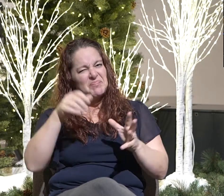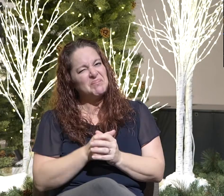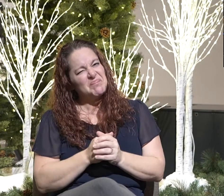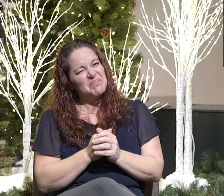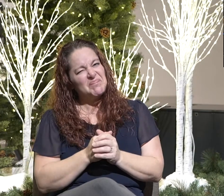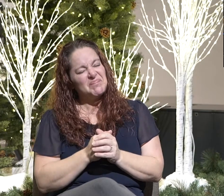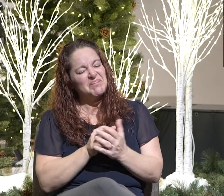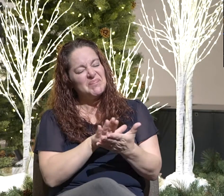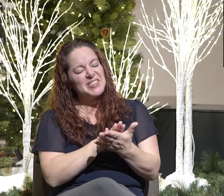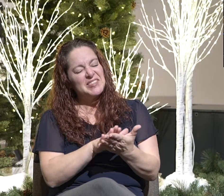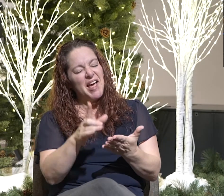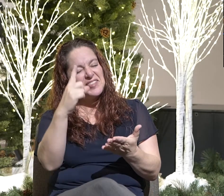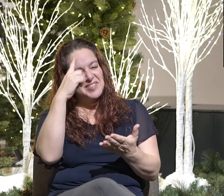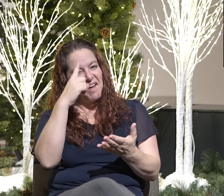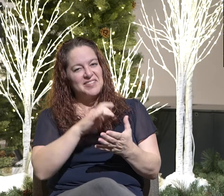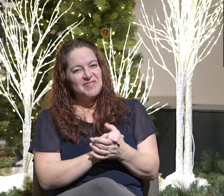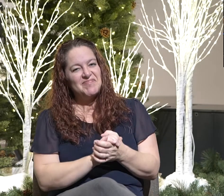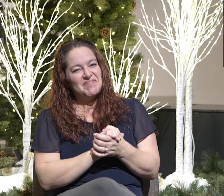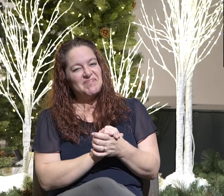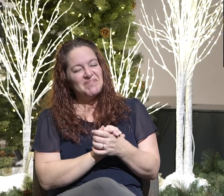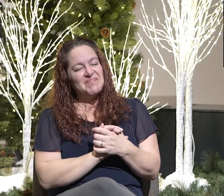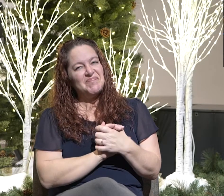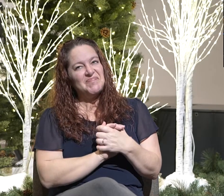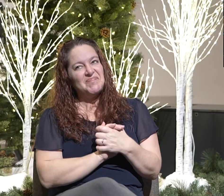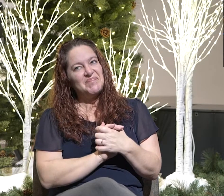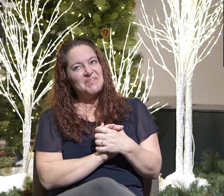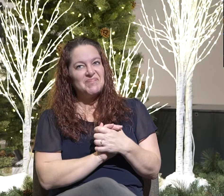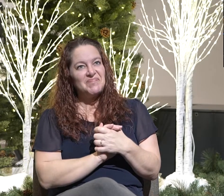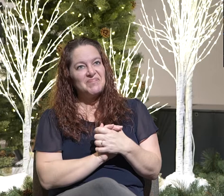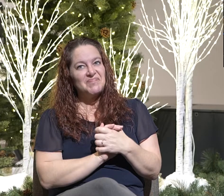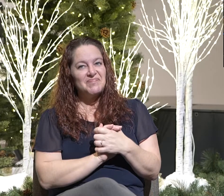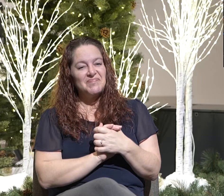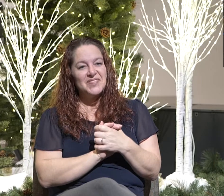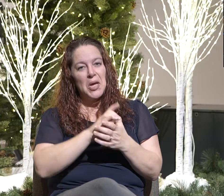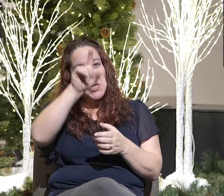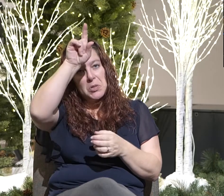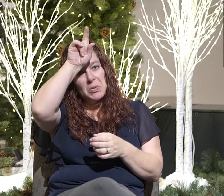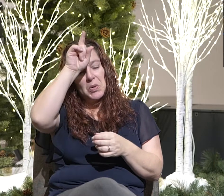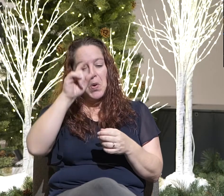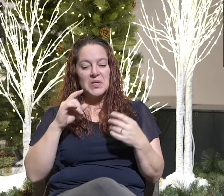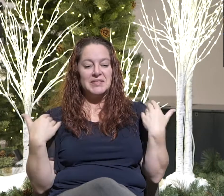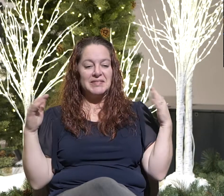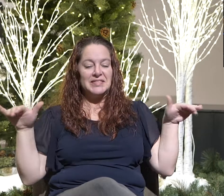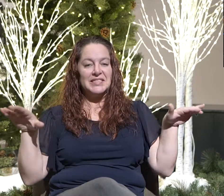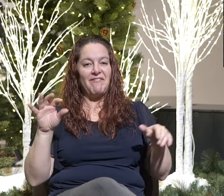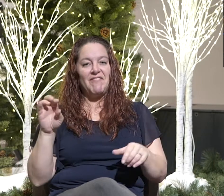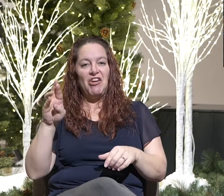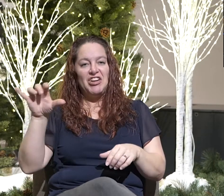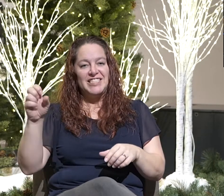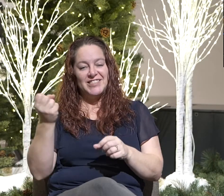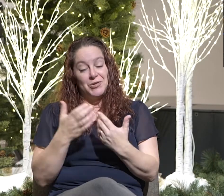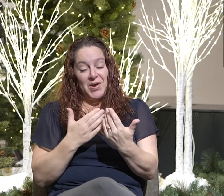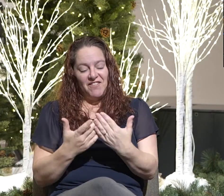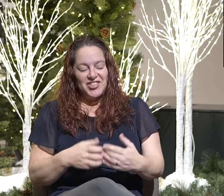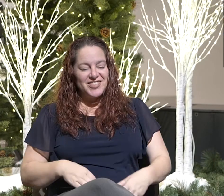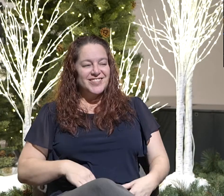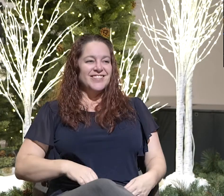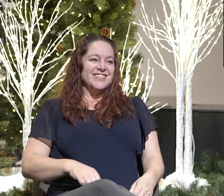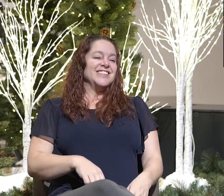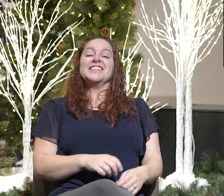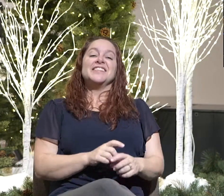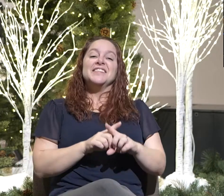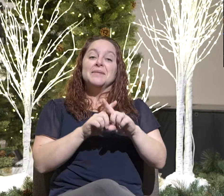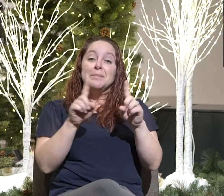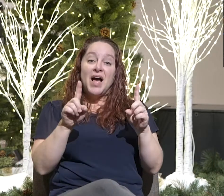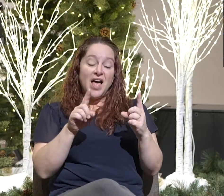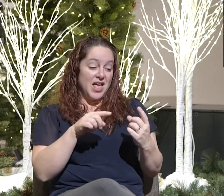That's a nice thought. Pretty, you know, unicorns and fairies or whatever. But when you